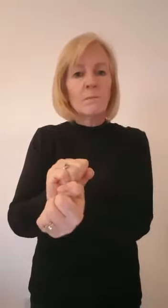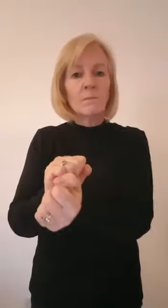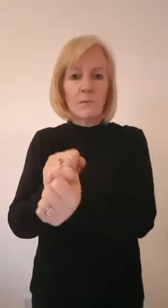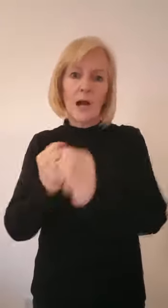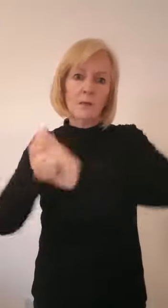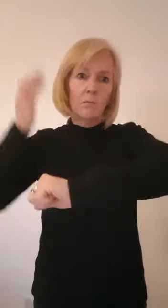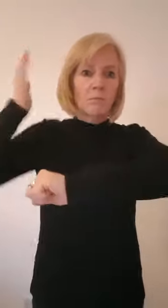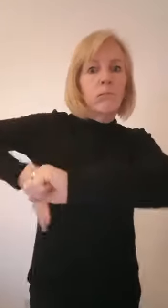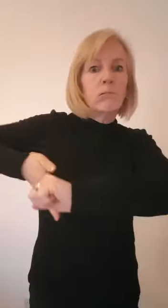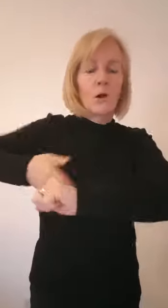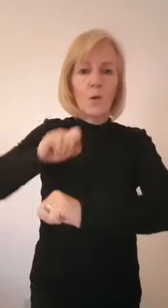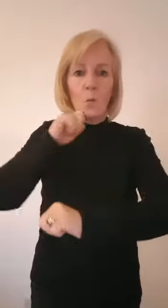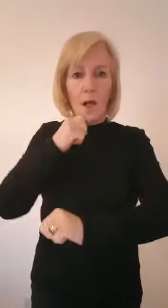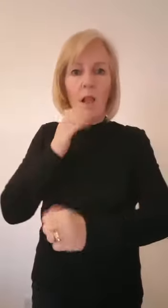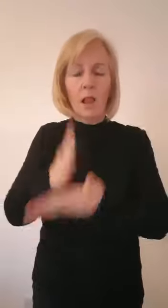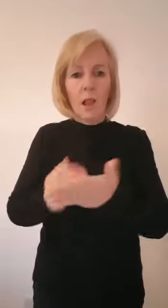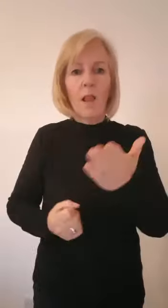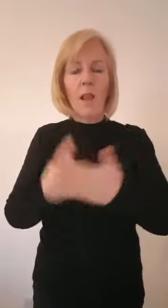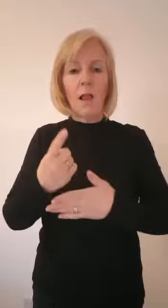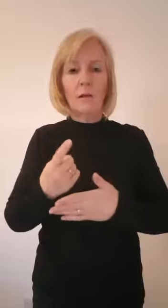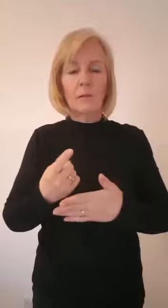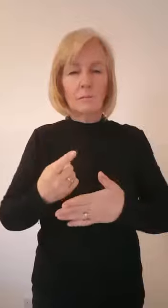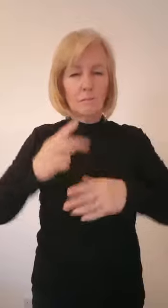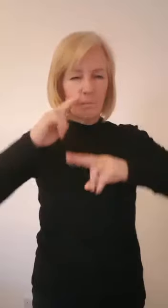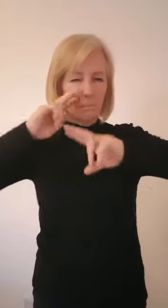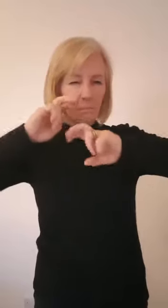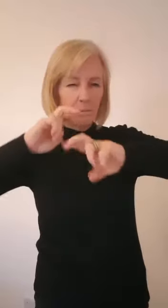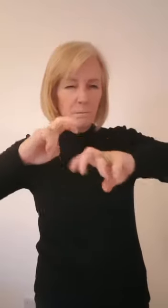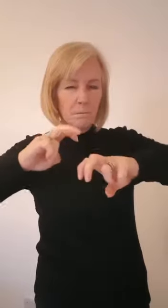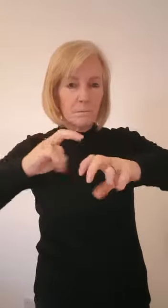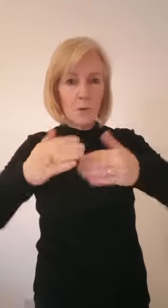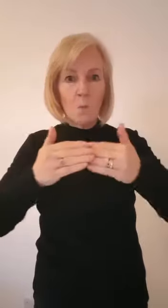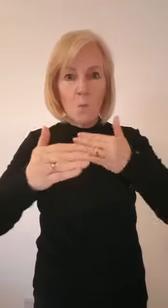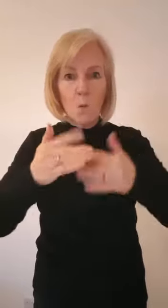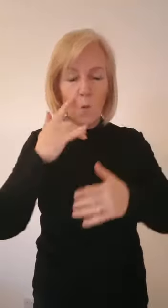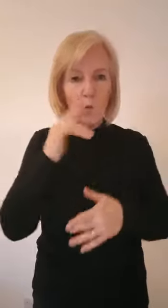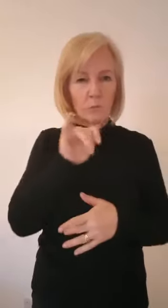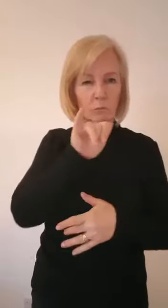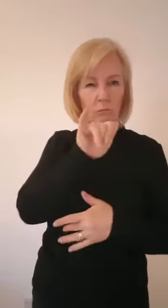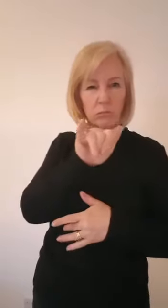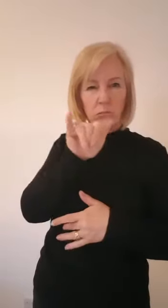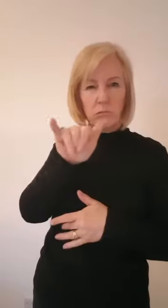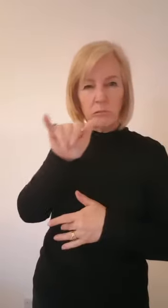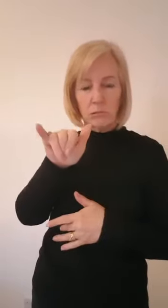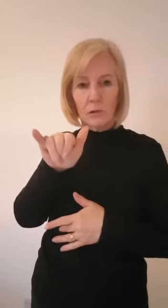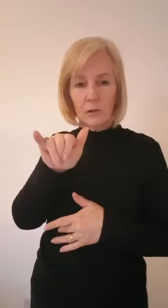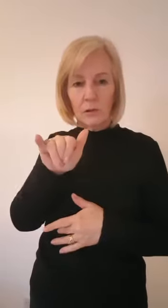further murders are committed and John's life is in great danger.